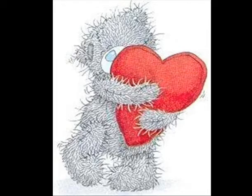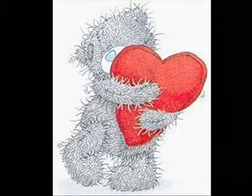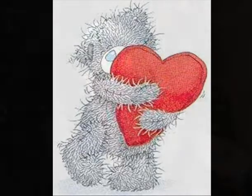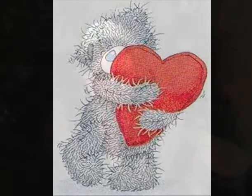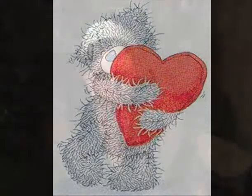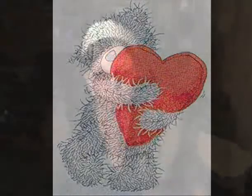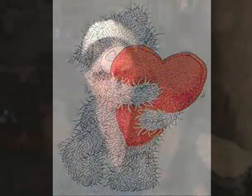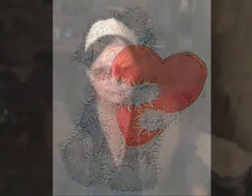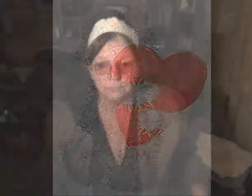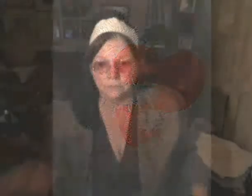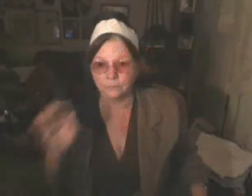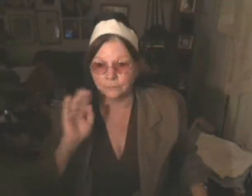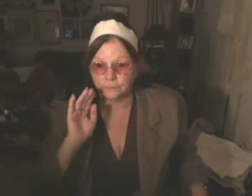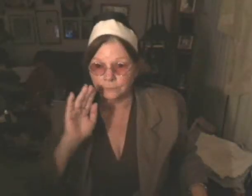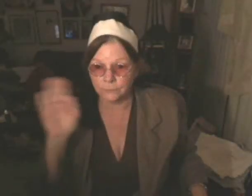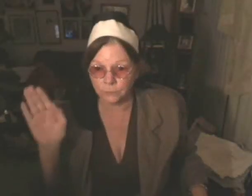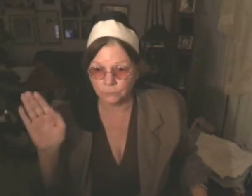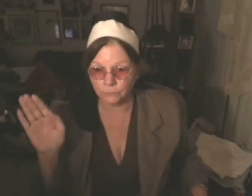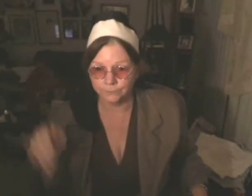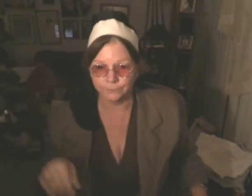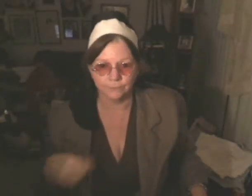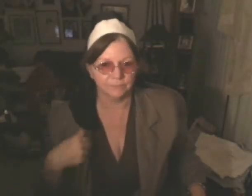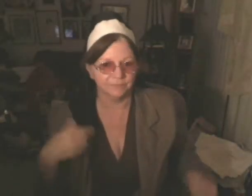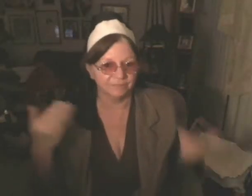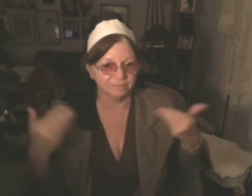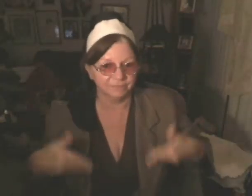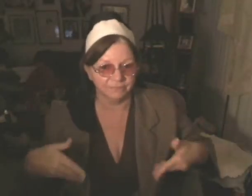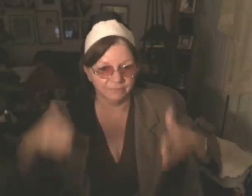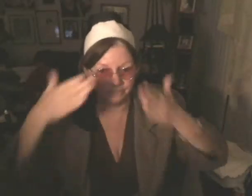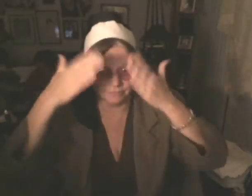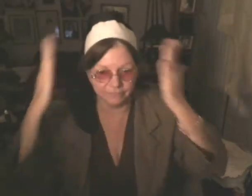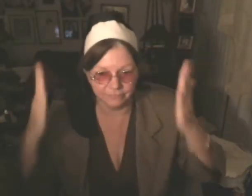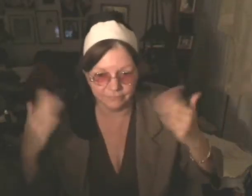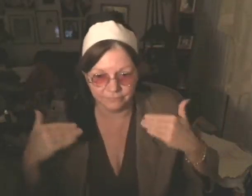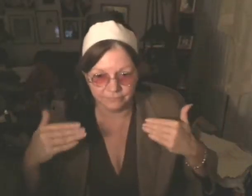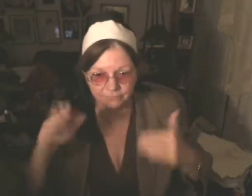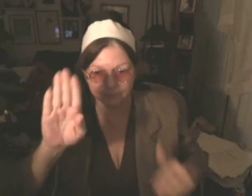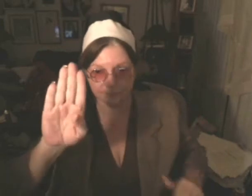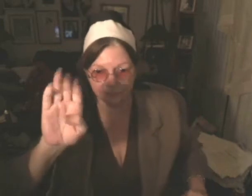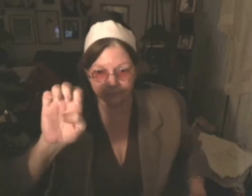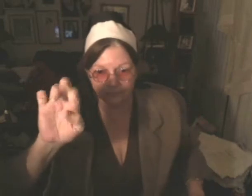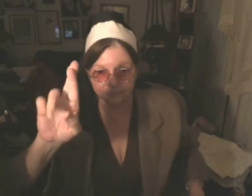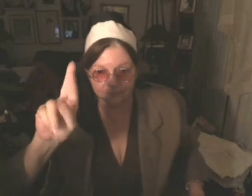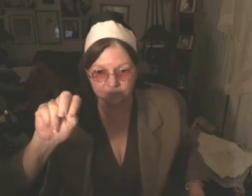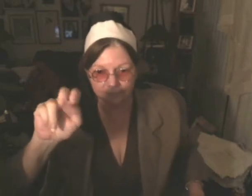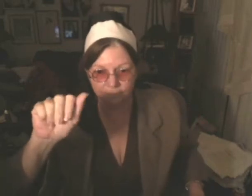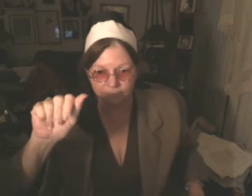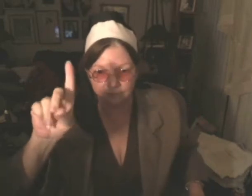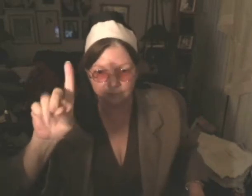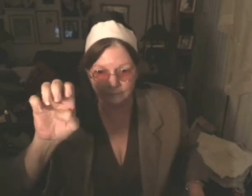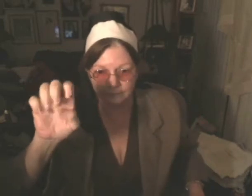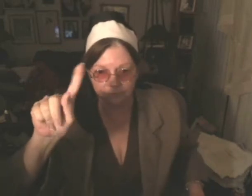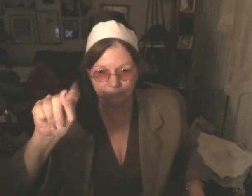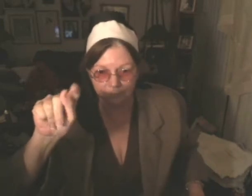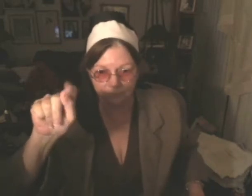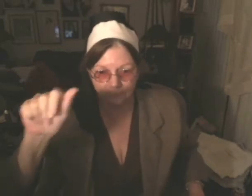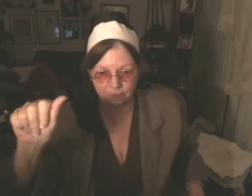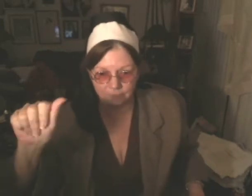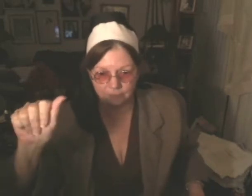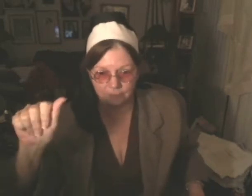This nightmare discovery system, but we're also taking your calls on this. want to know what you think about why people didn't report the snatch. 1-877-JDN says,